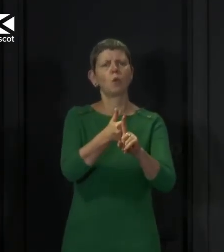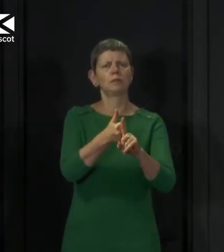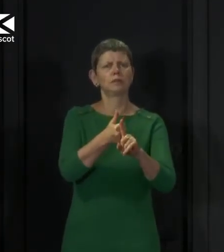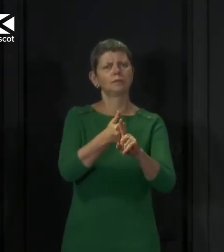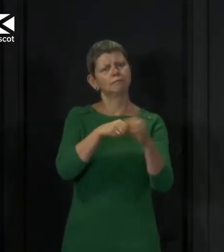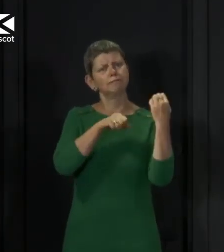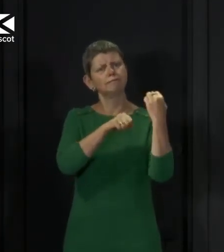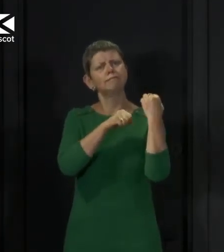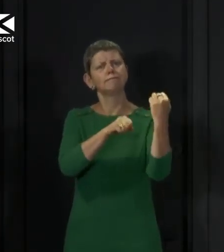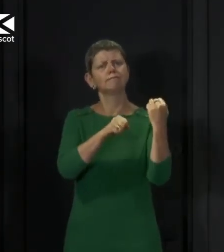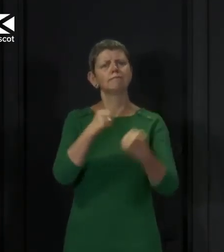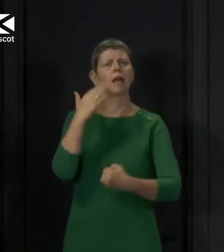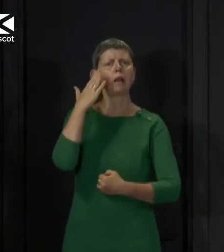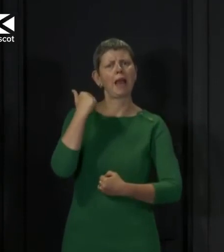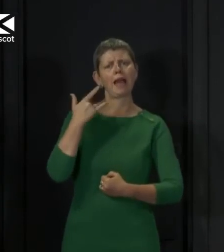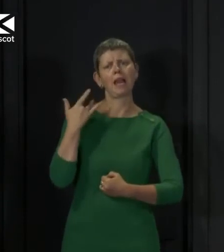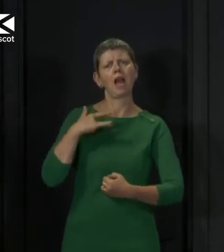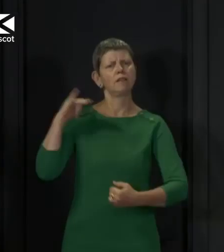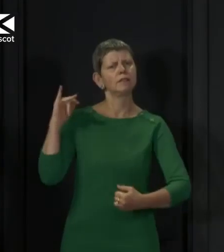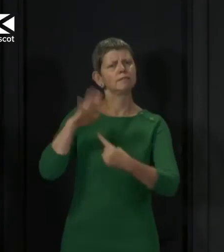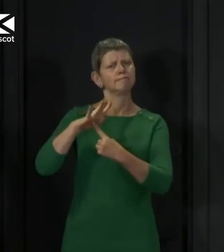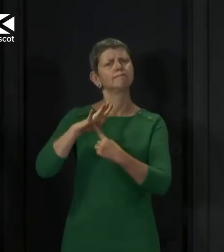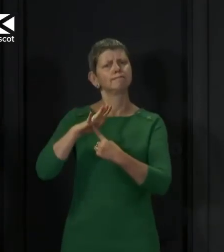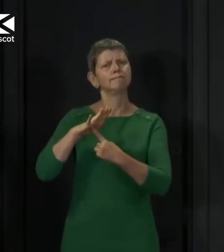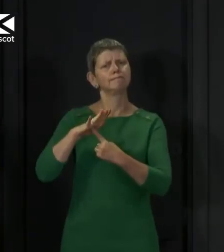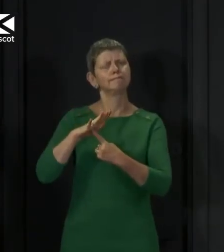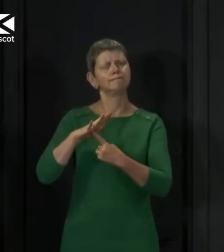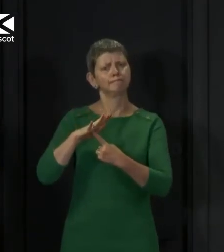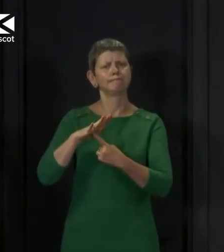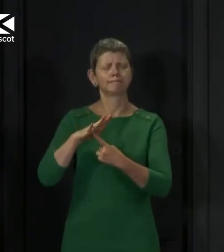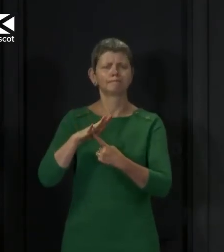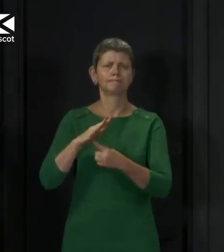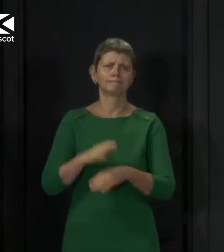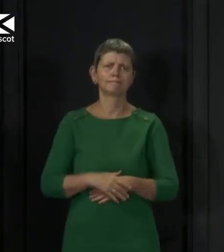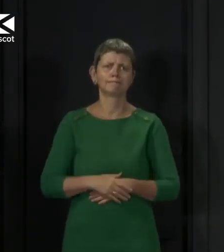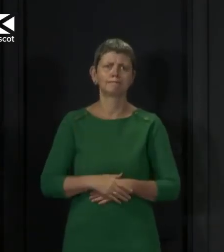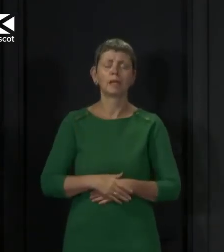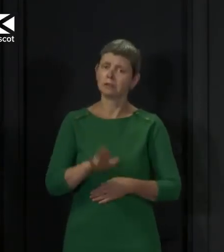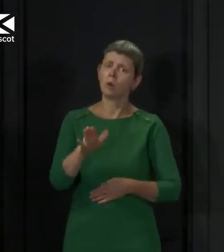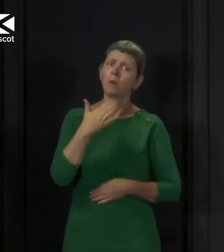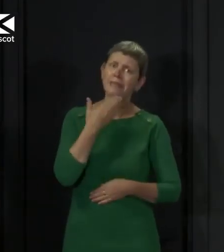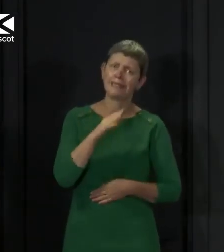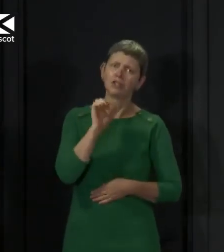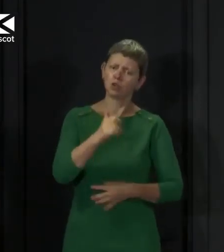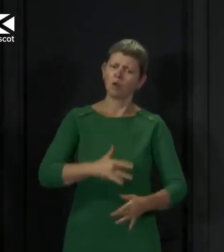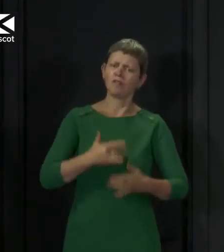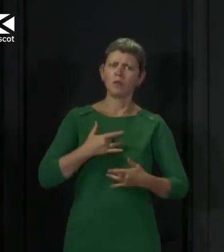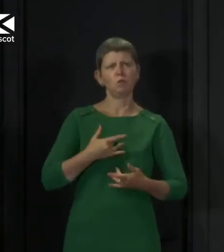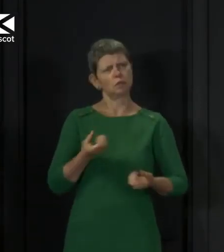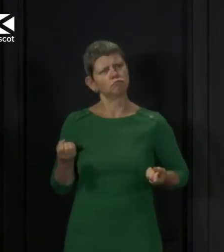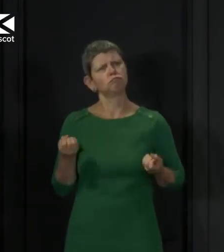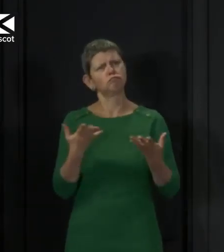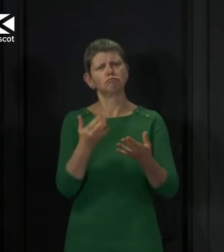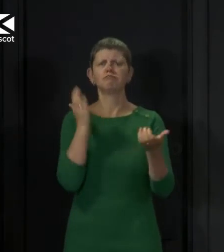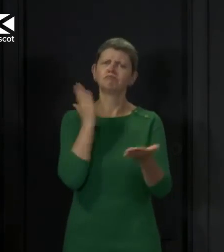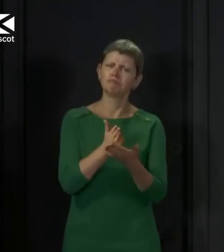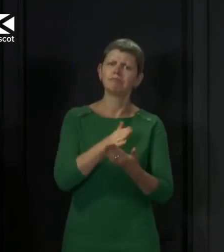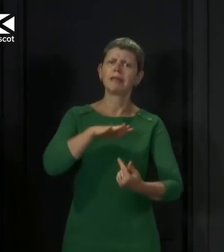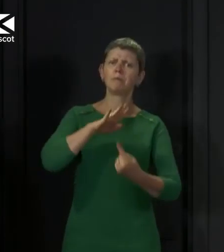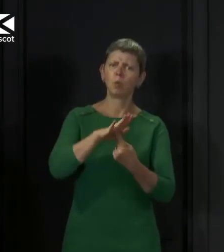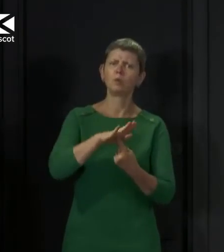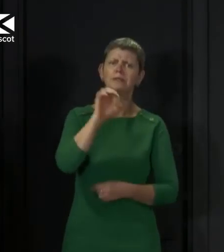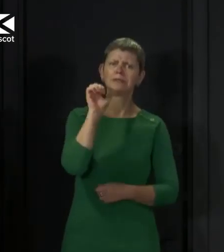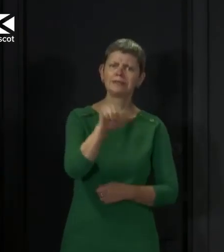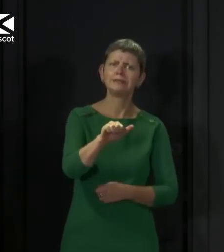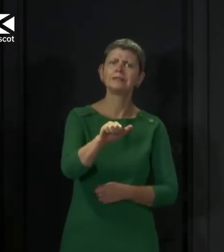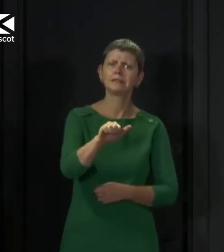Matter. And I want to urge you to make your voices heard. We all feel very strongly about this. But I